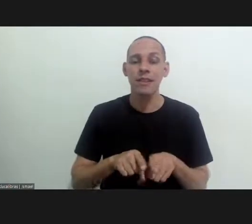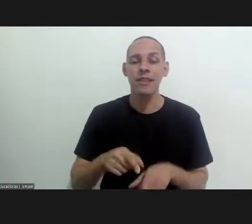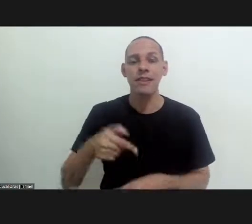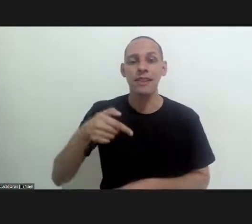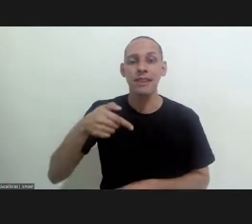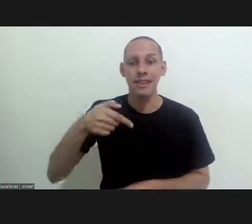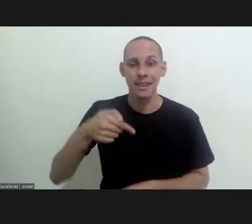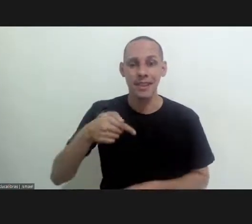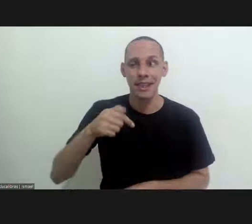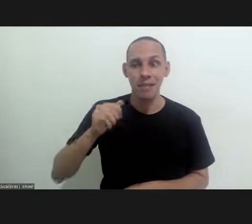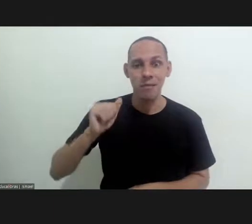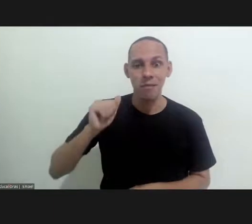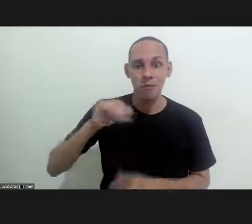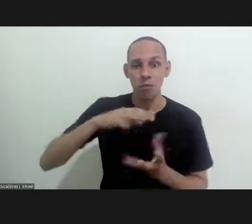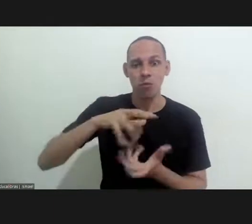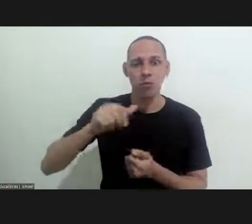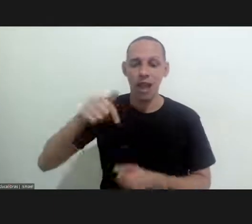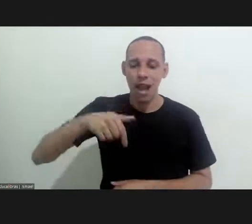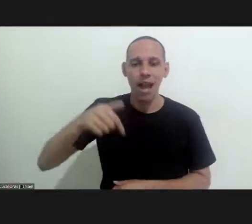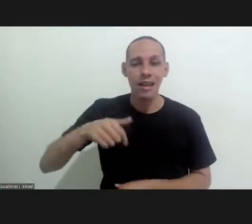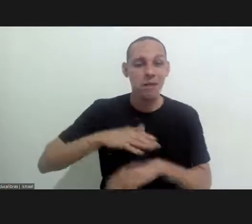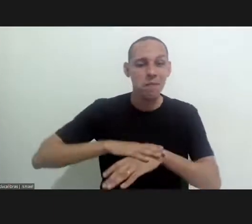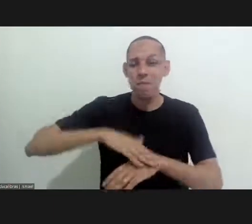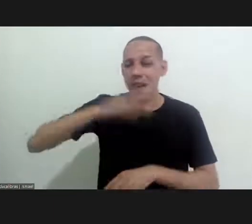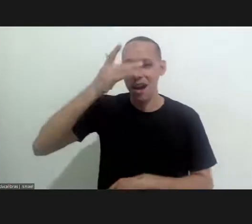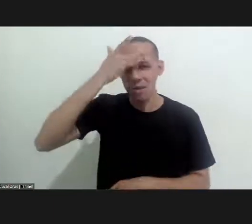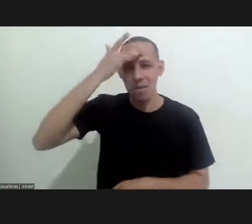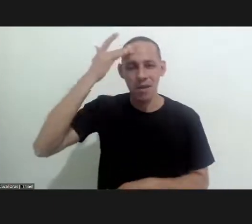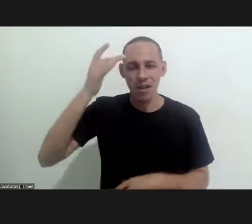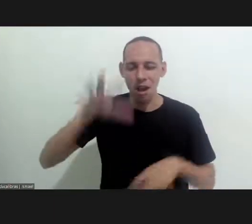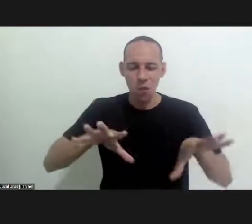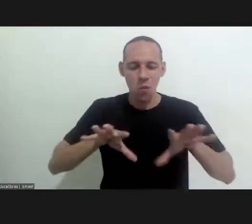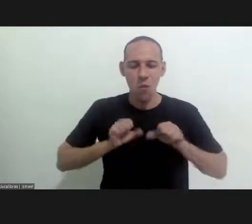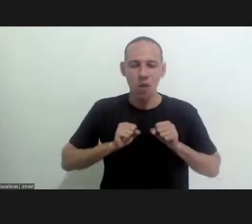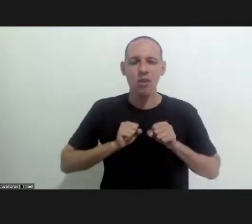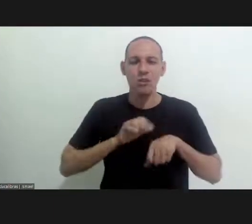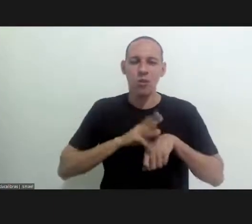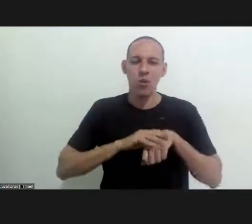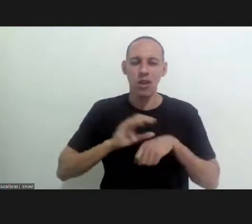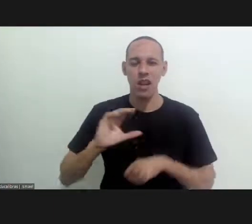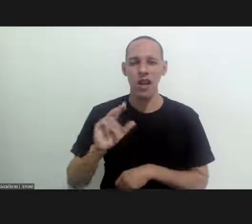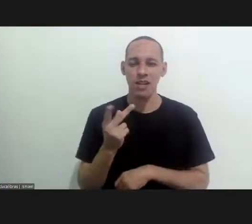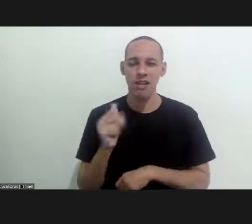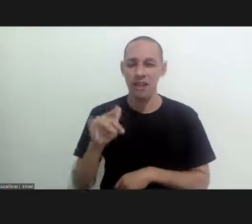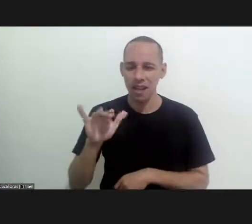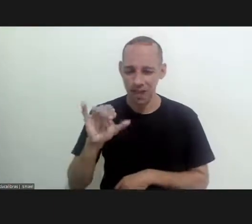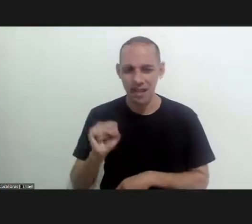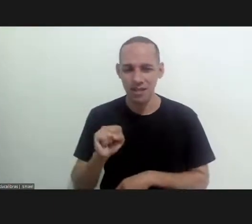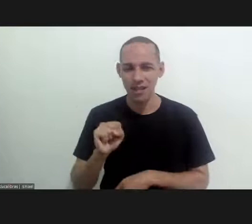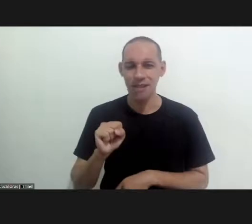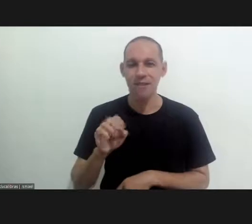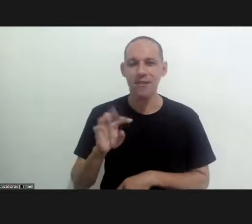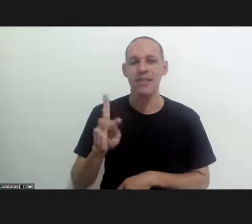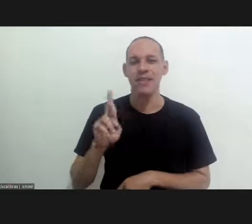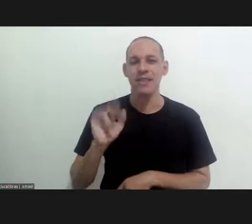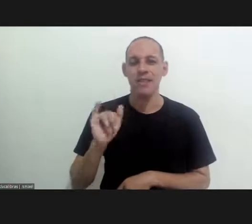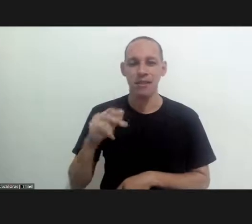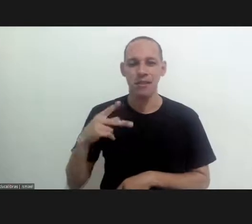others in the world. Brazil is a country with the highest number of people who are affected by Chagas disease